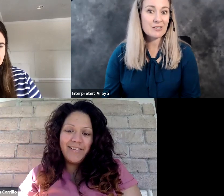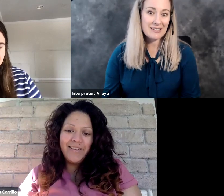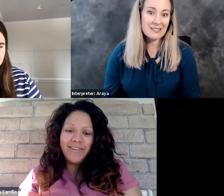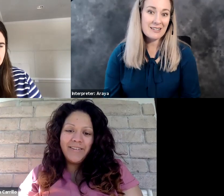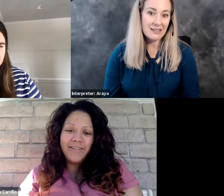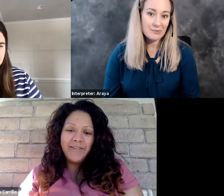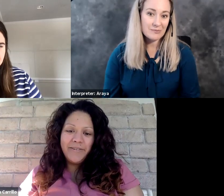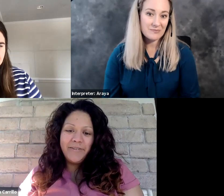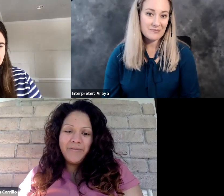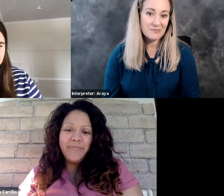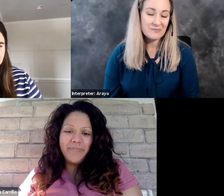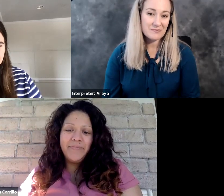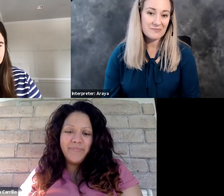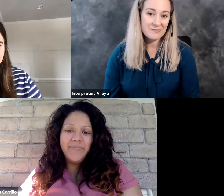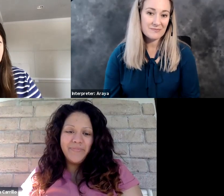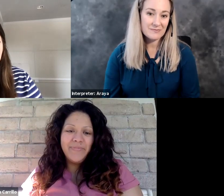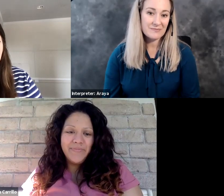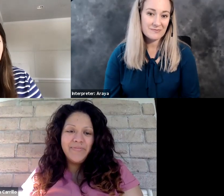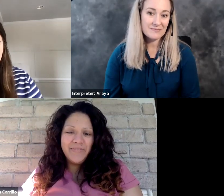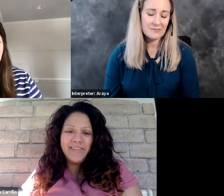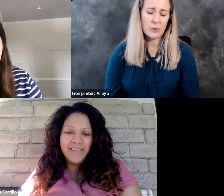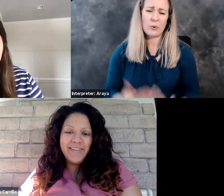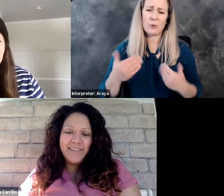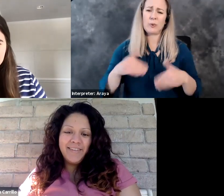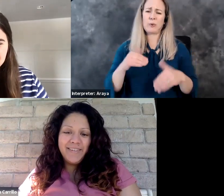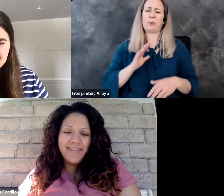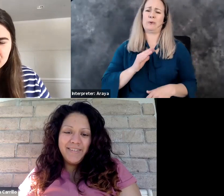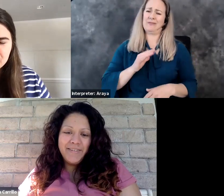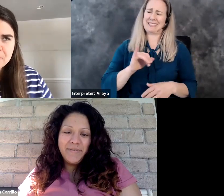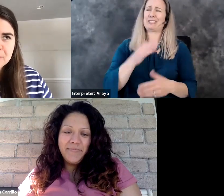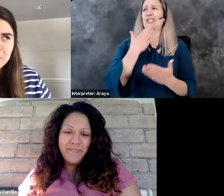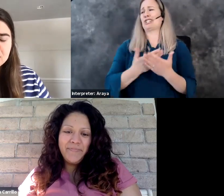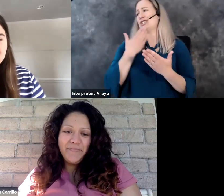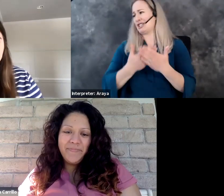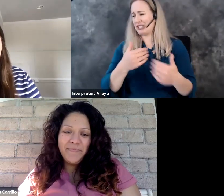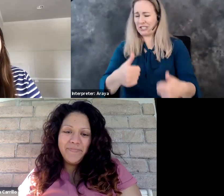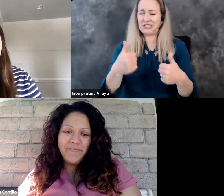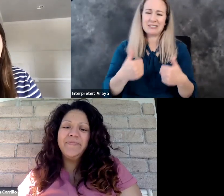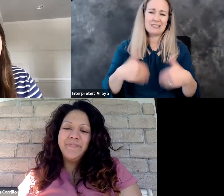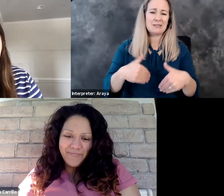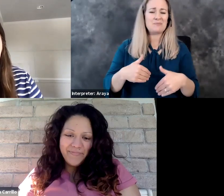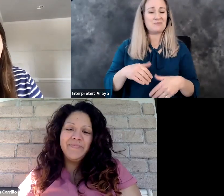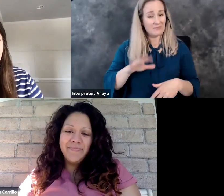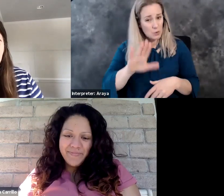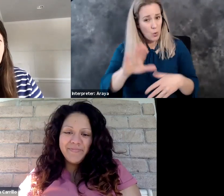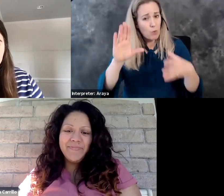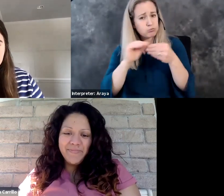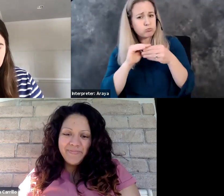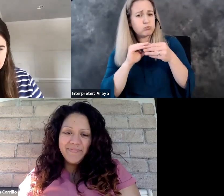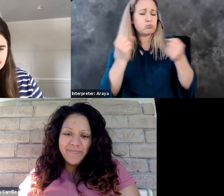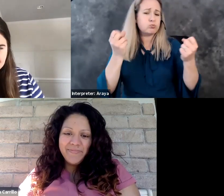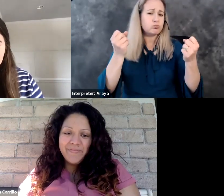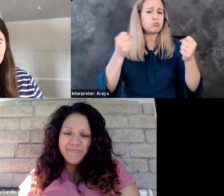that others can see him. That's so good. Um, you say in your testimony that the Lord